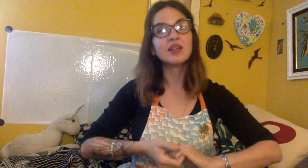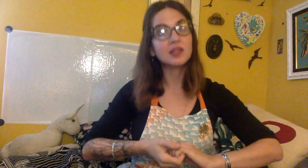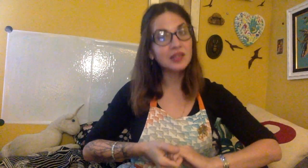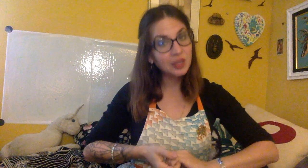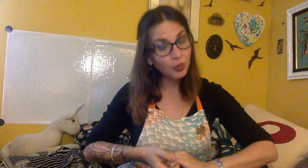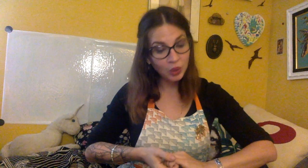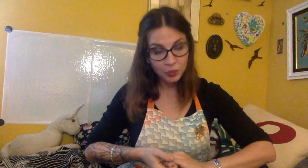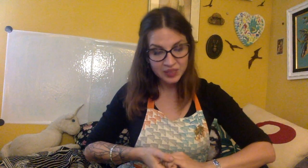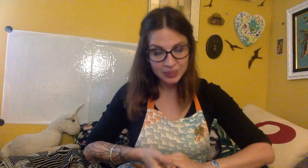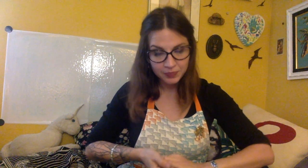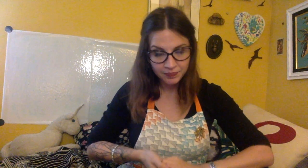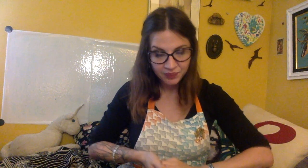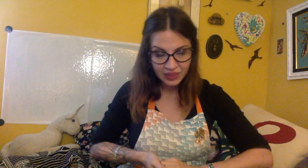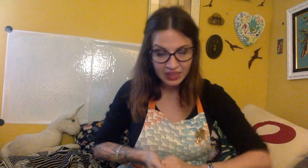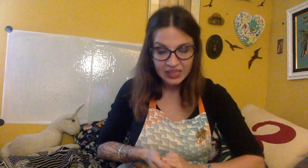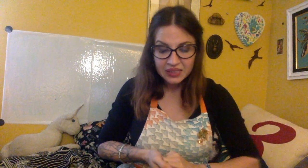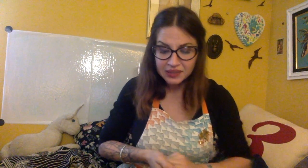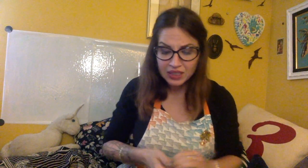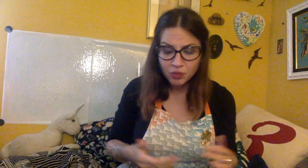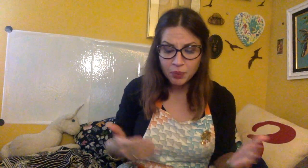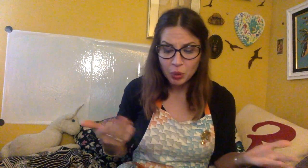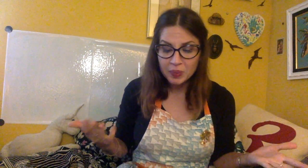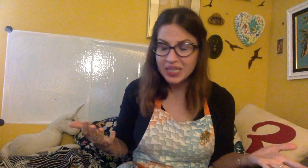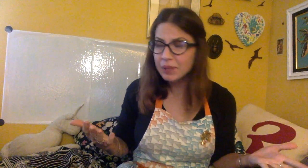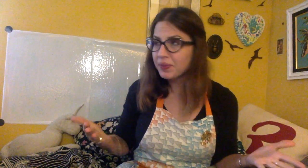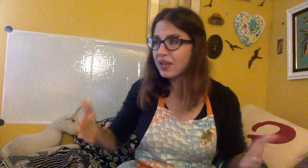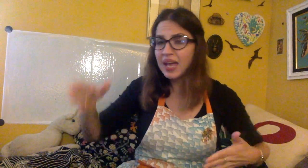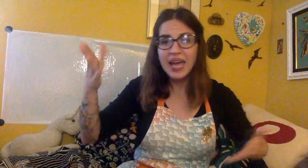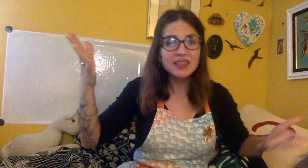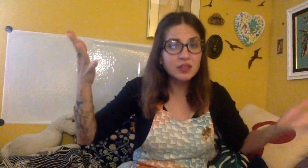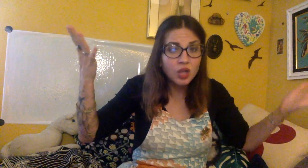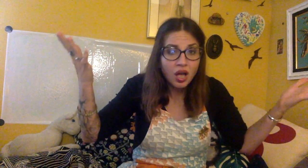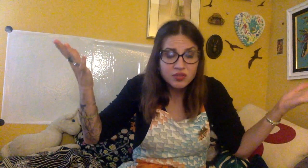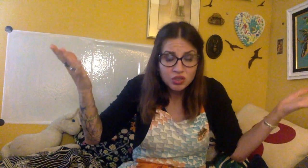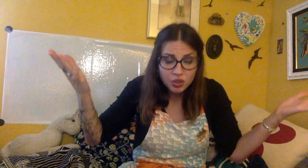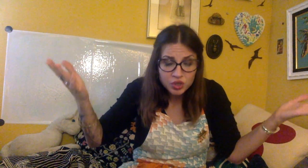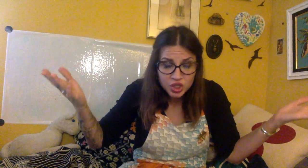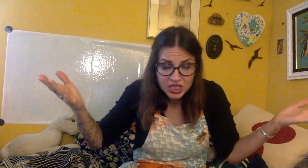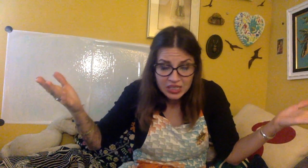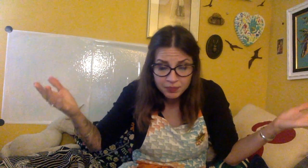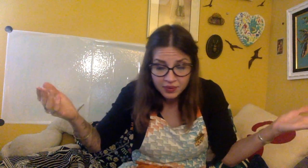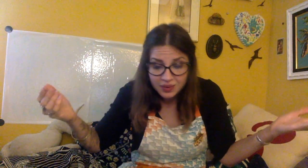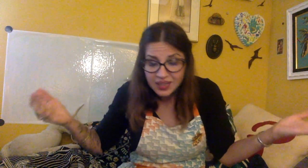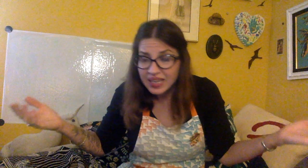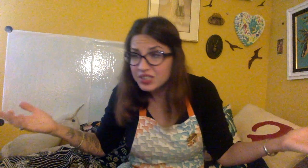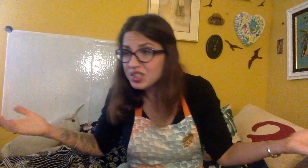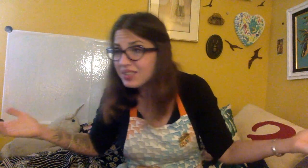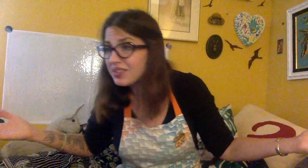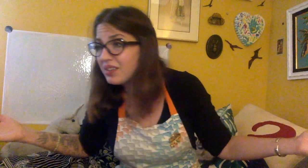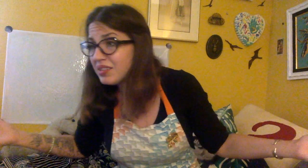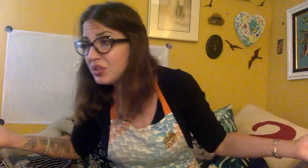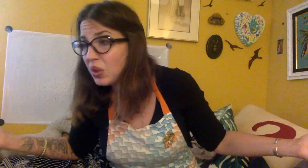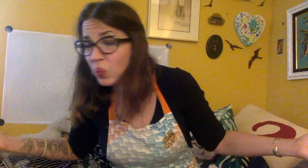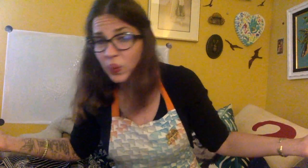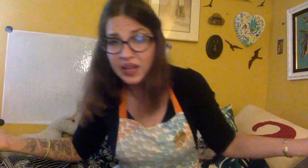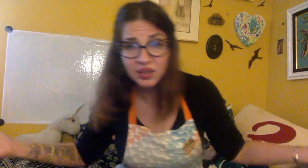Little Bo Peep. Little Bo Peep has lost her sheep and she doesn't know where